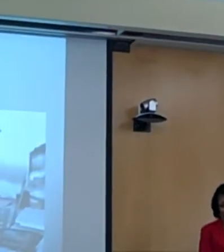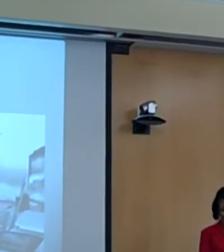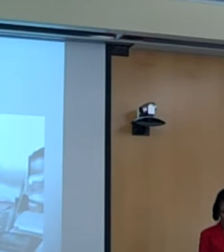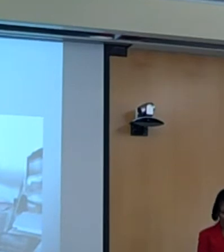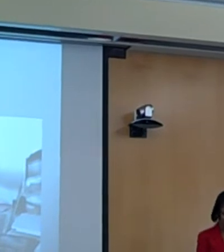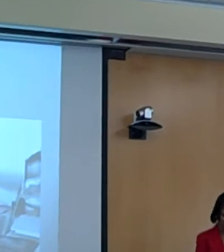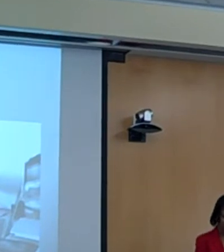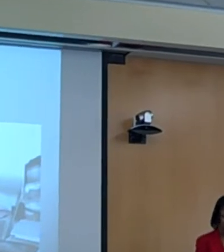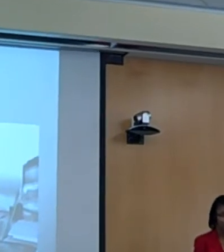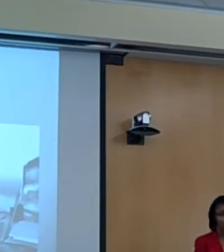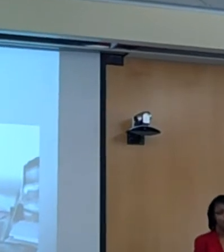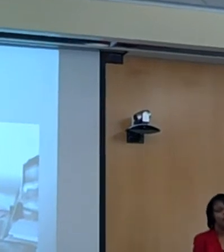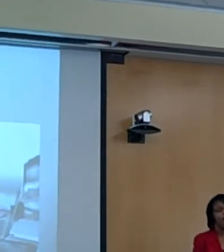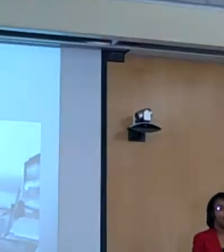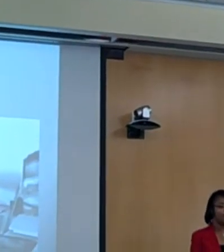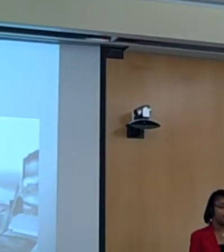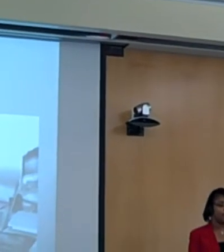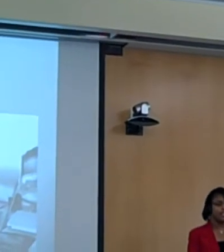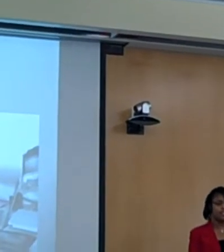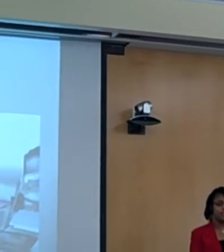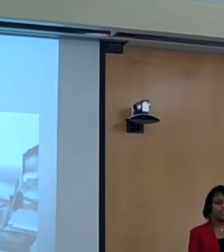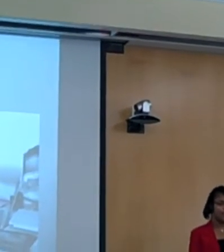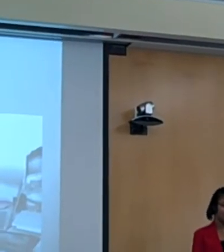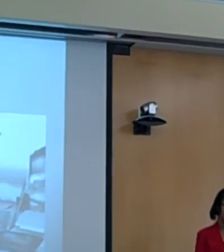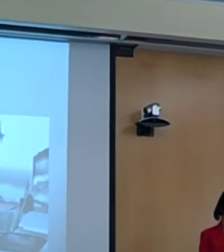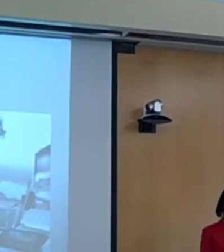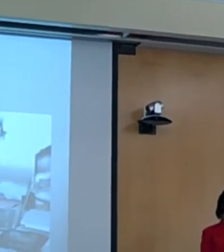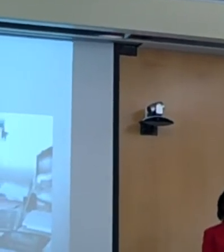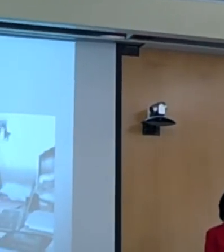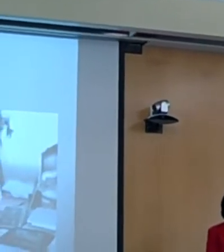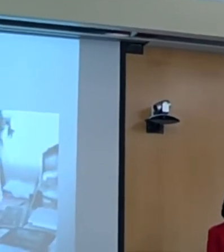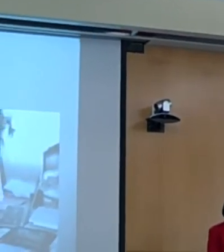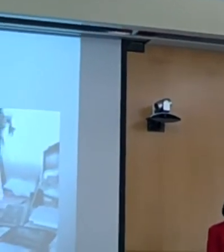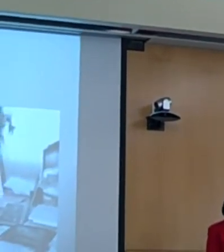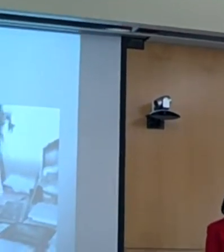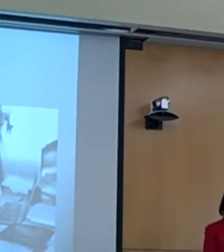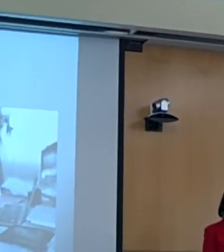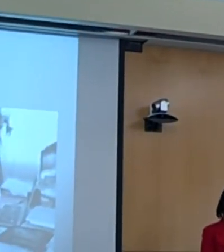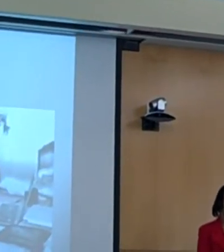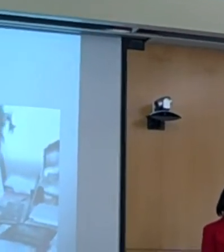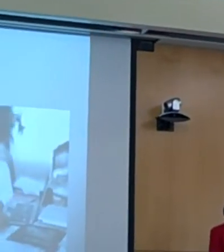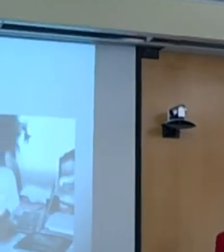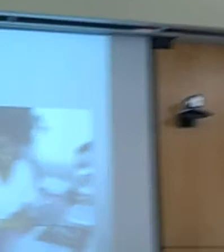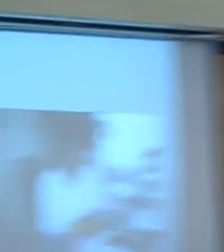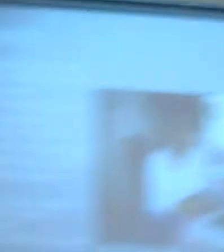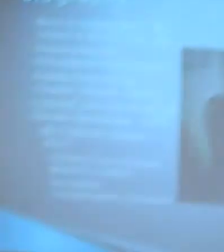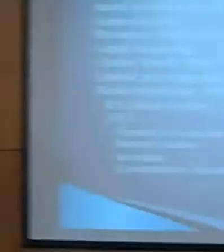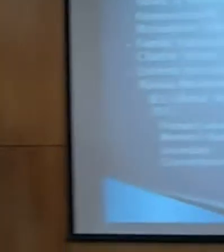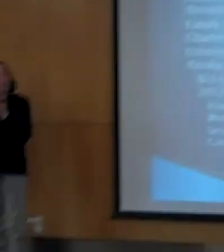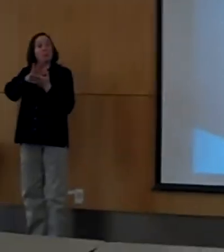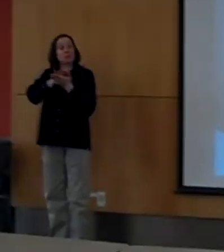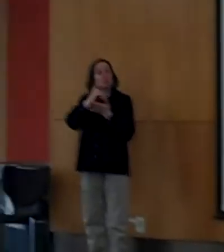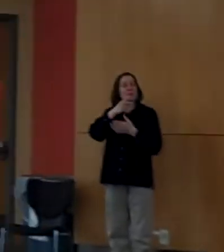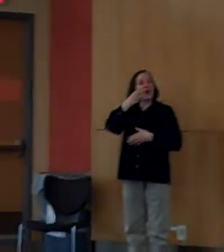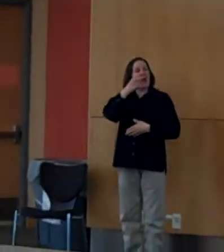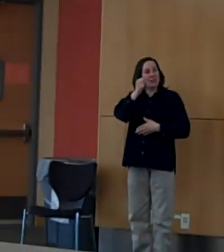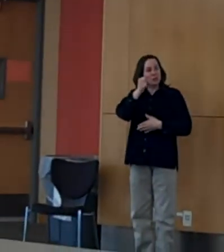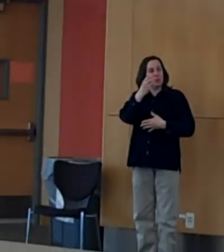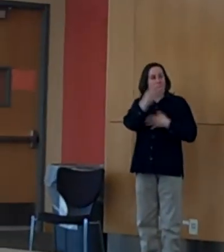in Anchorage, I've been homeschooled throughout high school for four years. During my sophomore year I attended Family Partnership